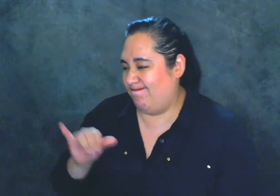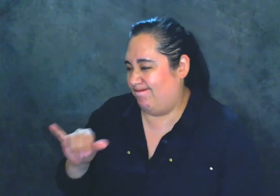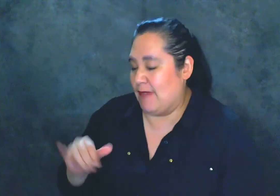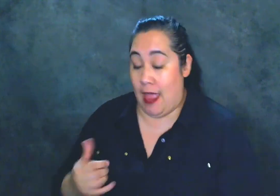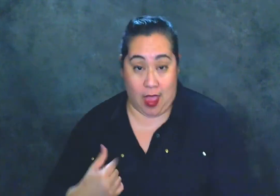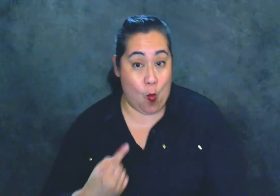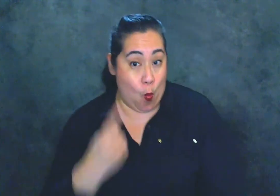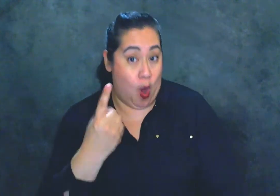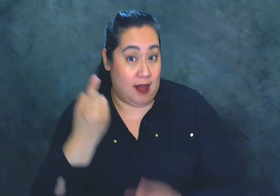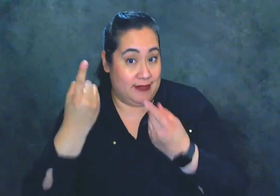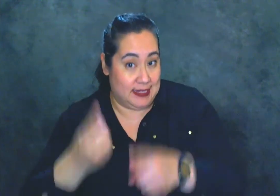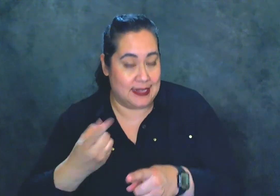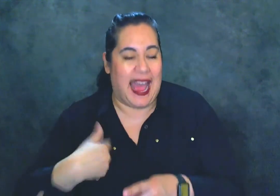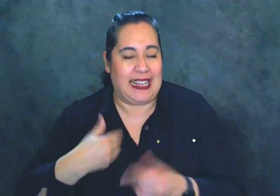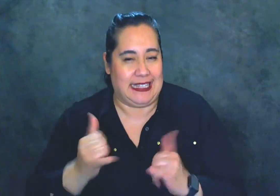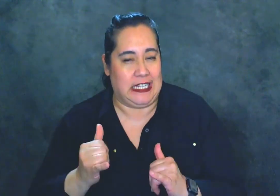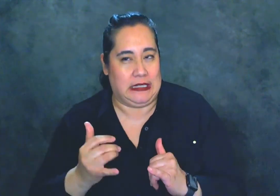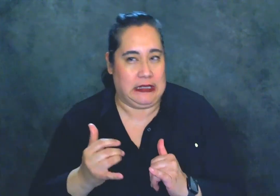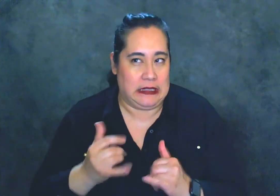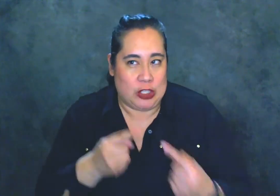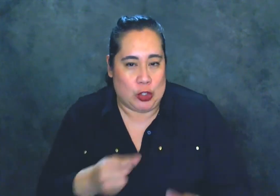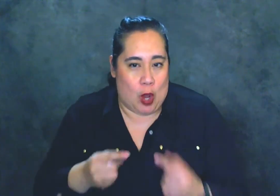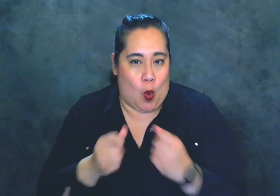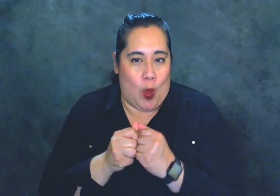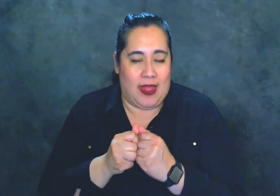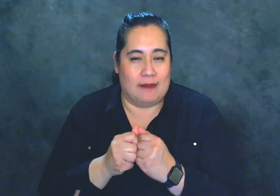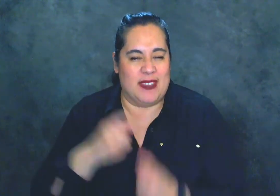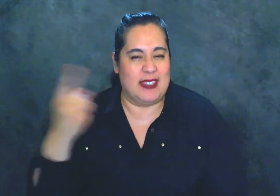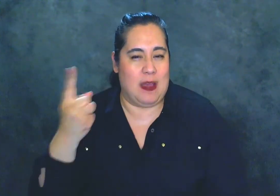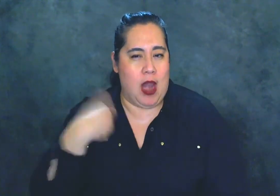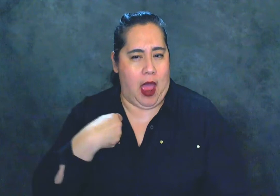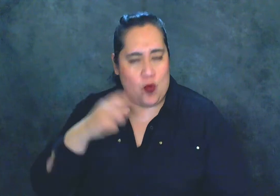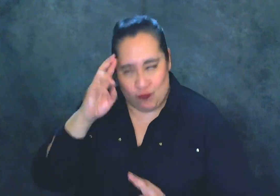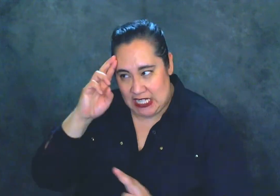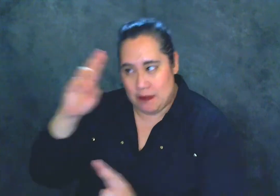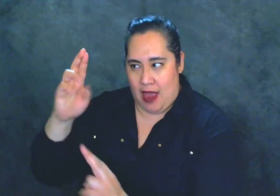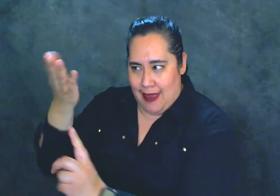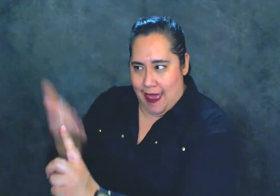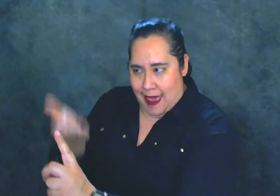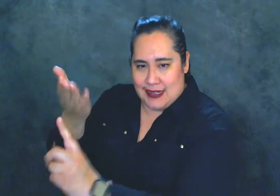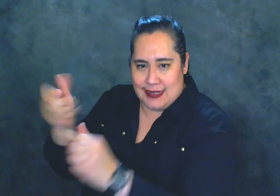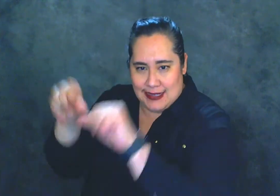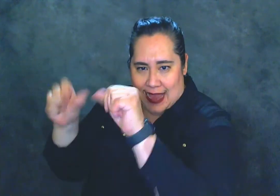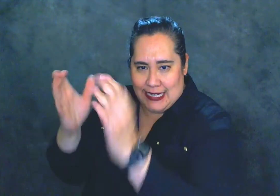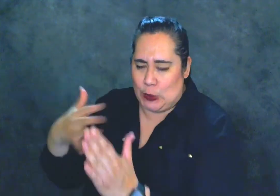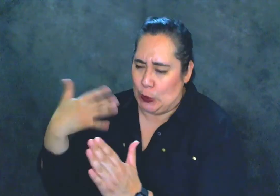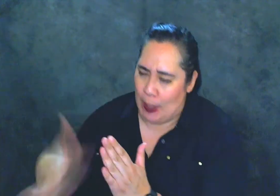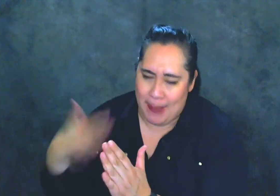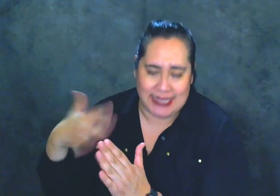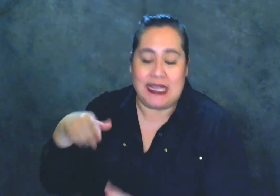instance that I still sort of struggle with, someone I respect as a scientist immensely. Unsolicited,